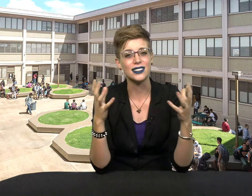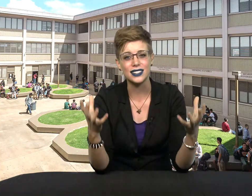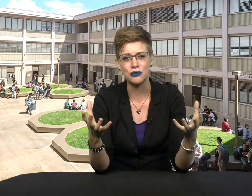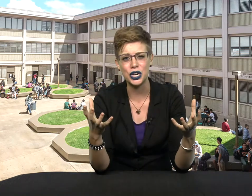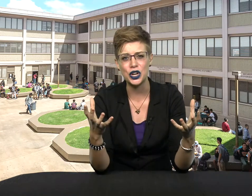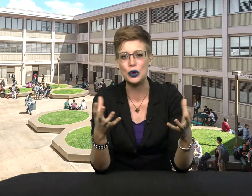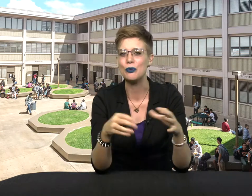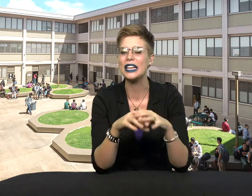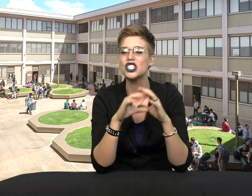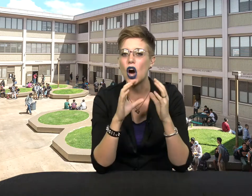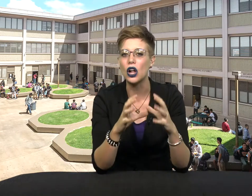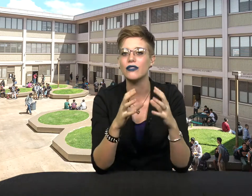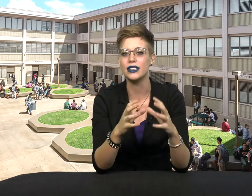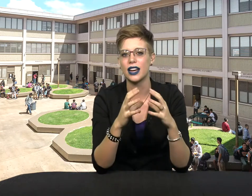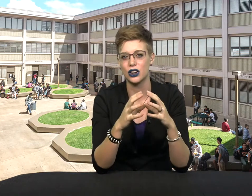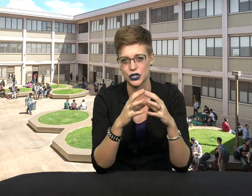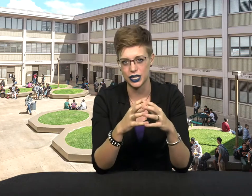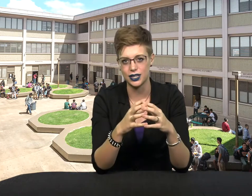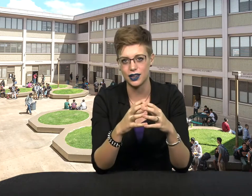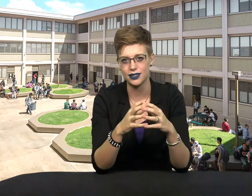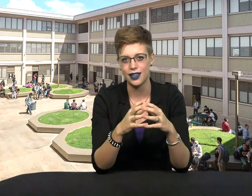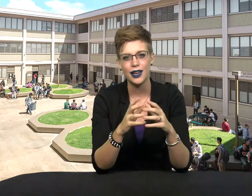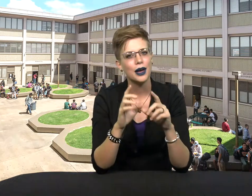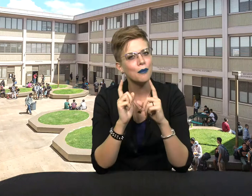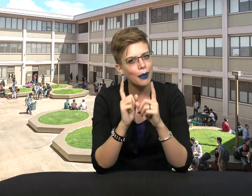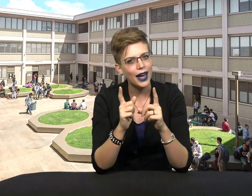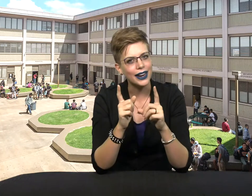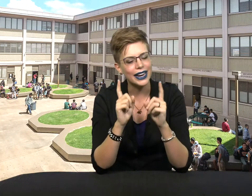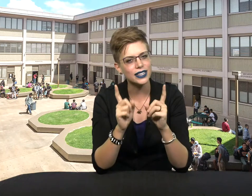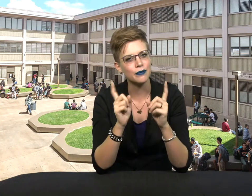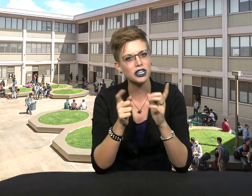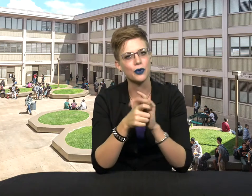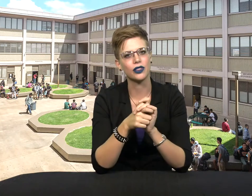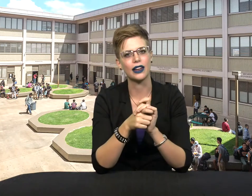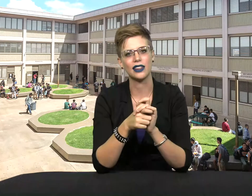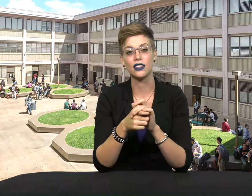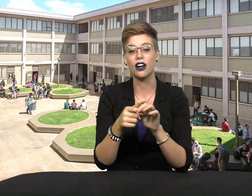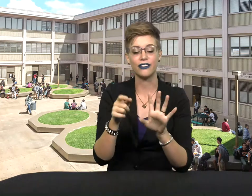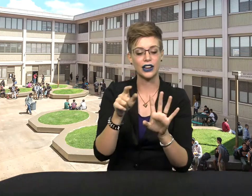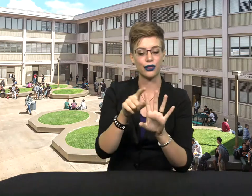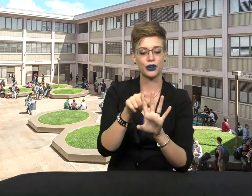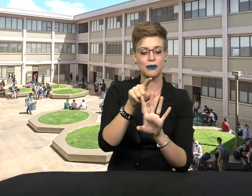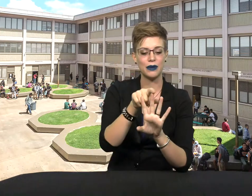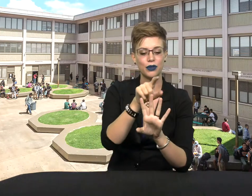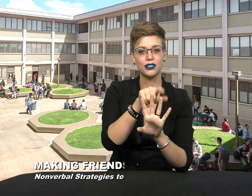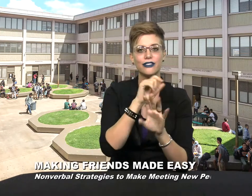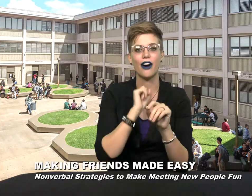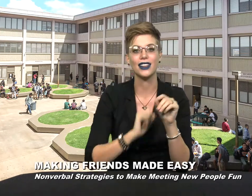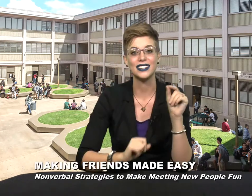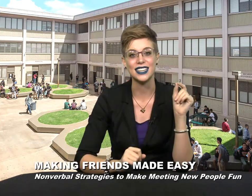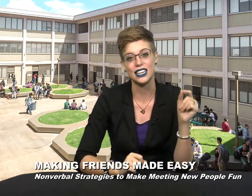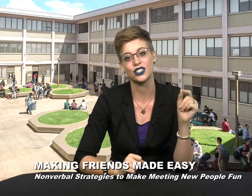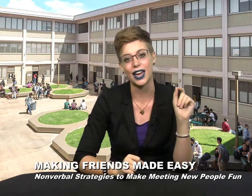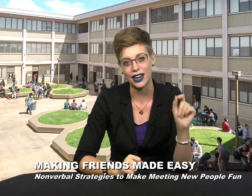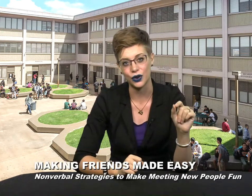someone who meets all of these characteristics. But it is much more likely that I'll find three people to fall into each category.